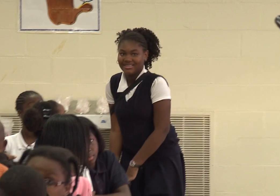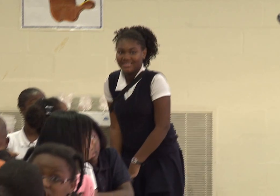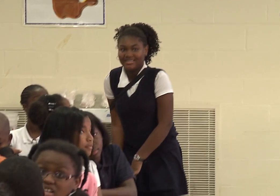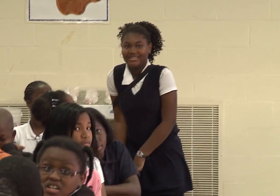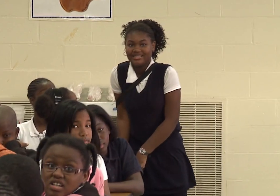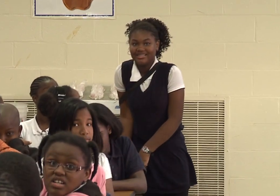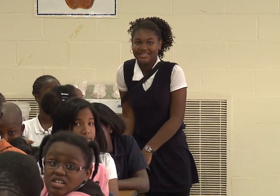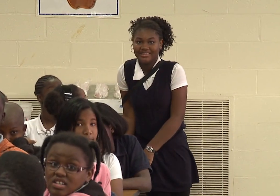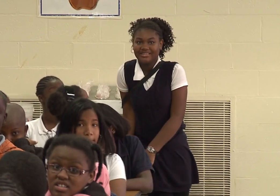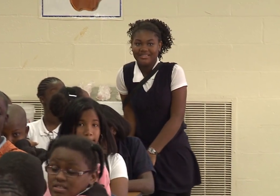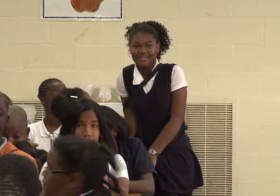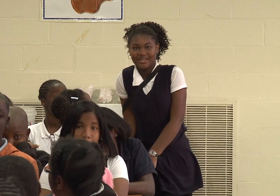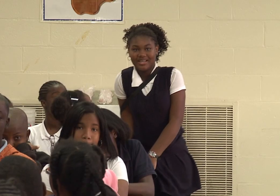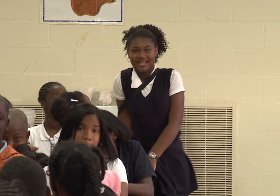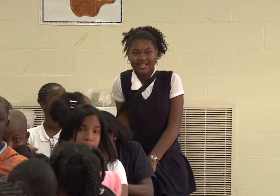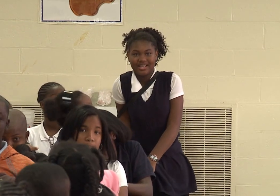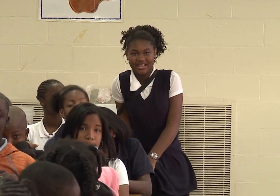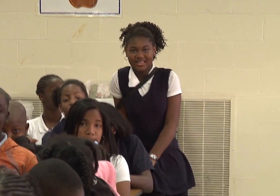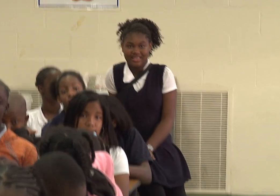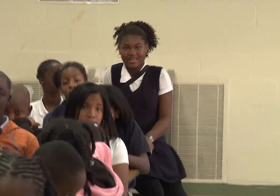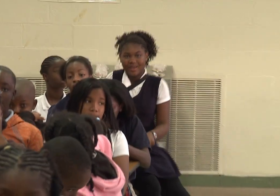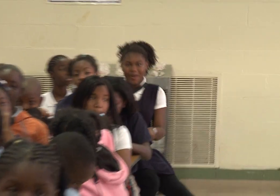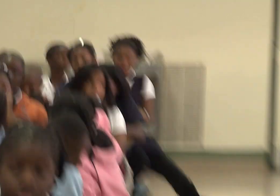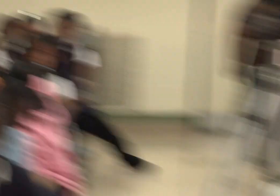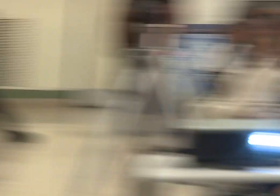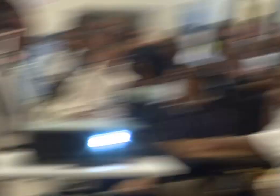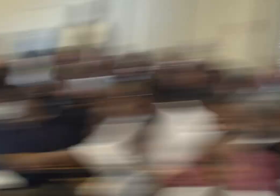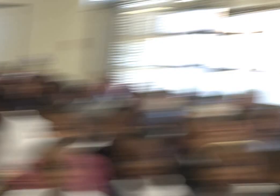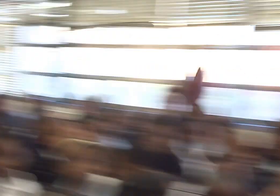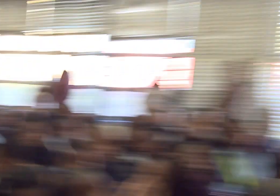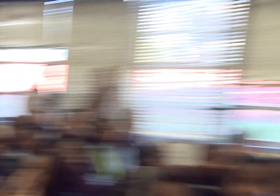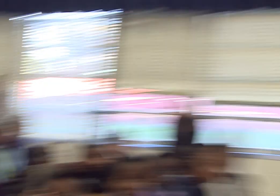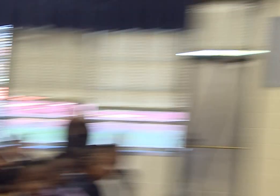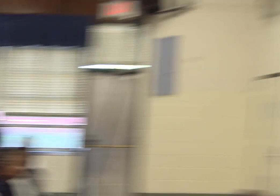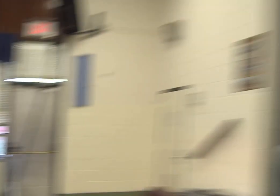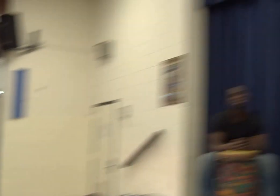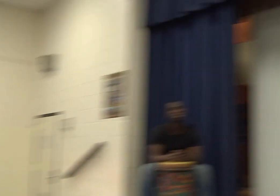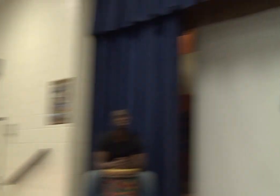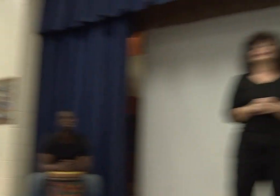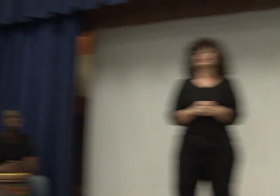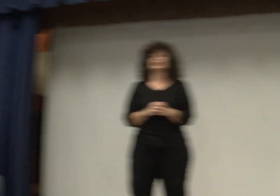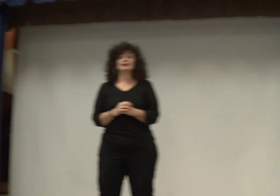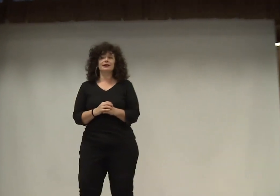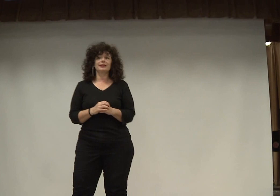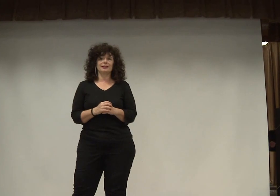No, I haven't. She asked me if I've ever written a chapter book, but actually my daughter has, and she's 19,